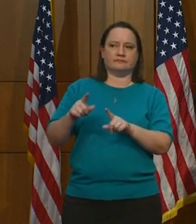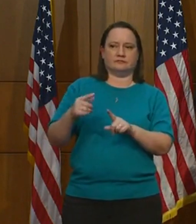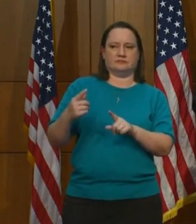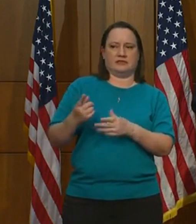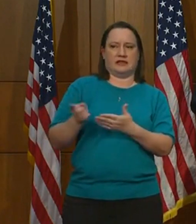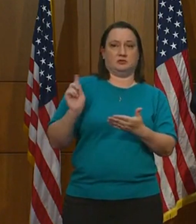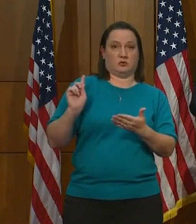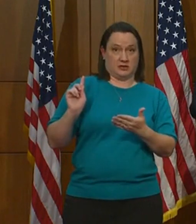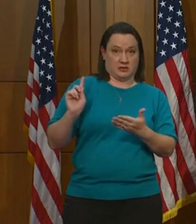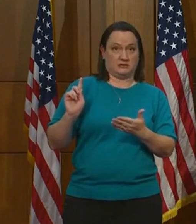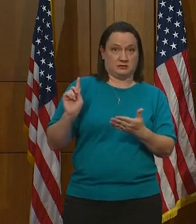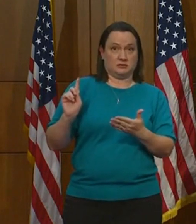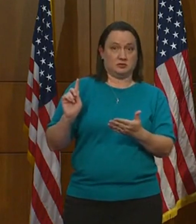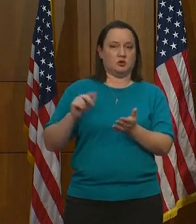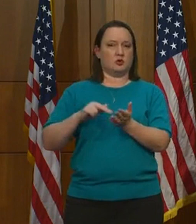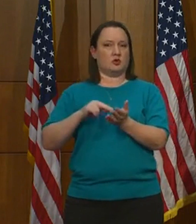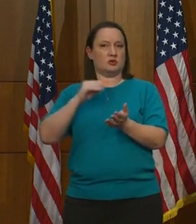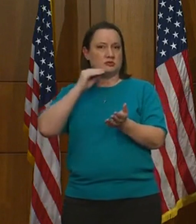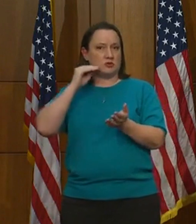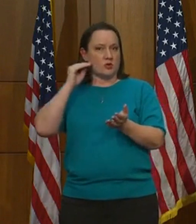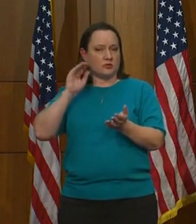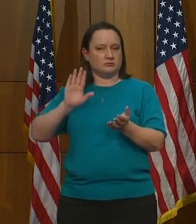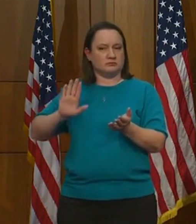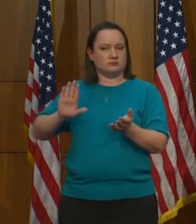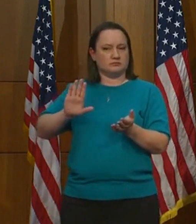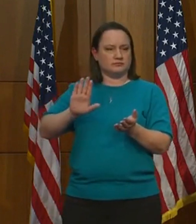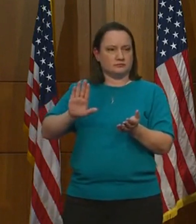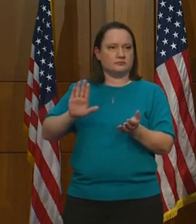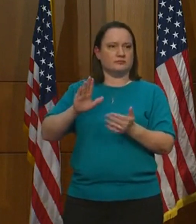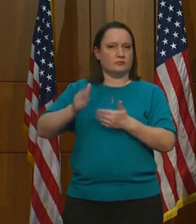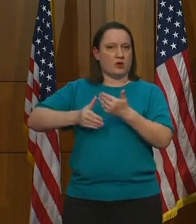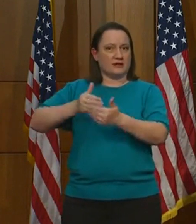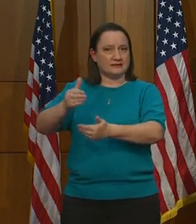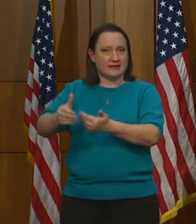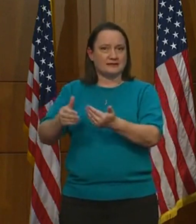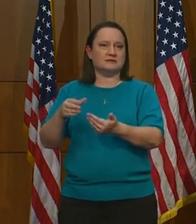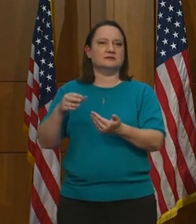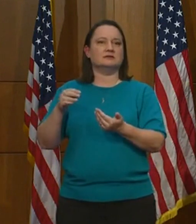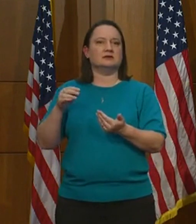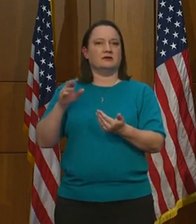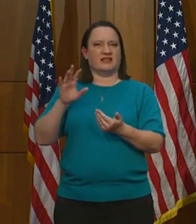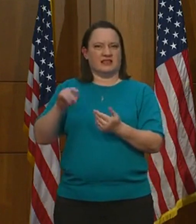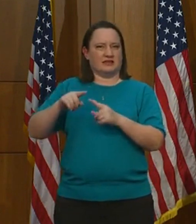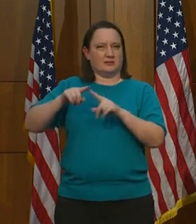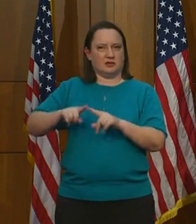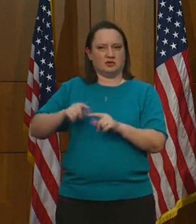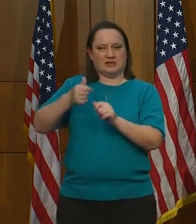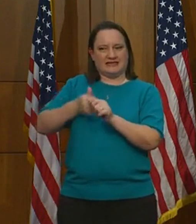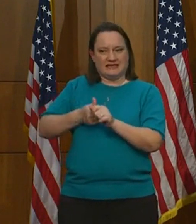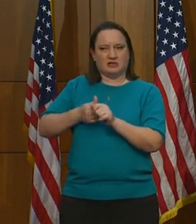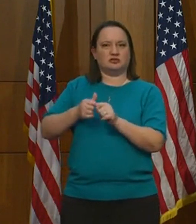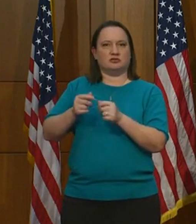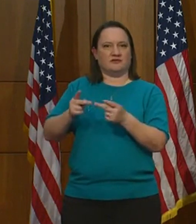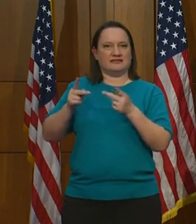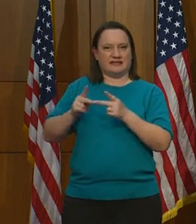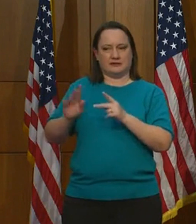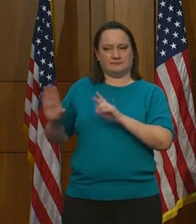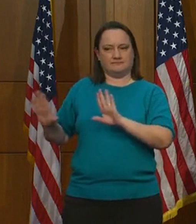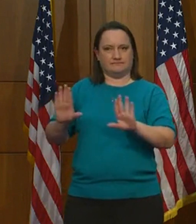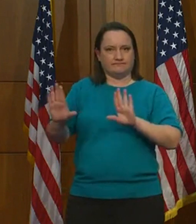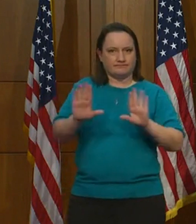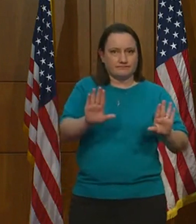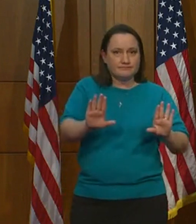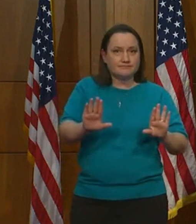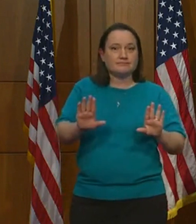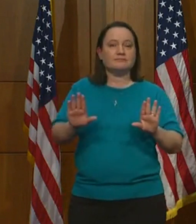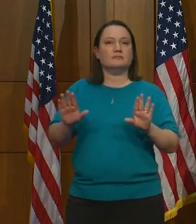answer to the question of where nursing homes lie in that process will be facility-specific. There's sets